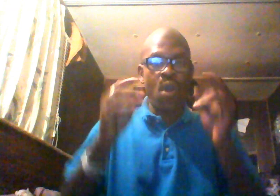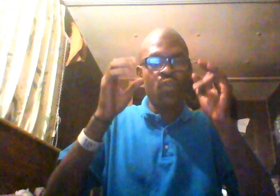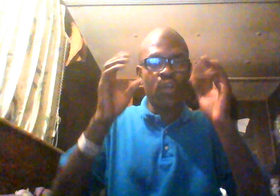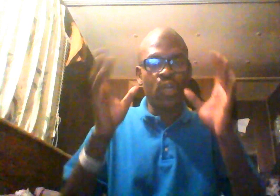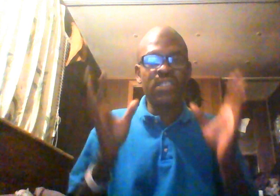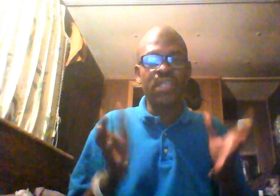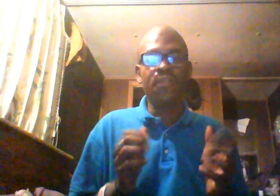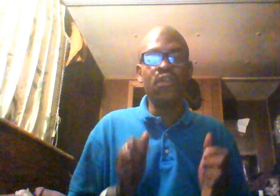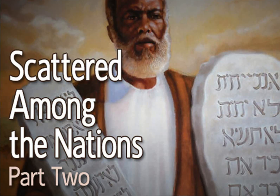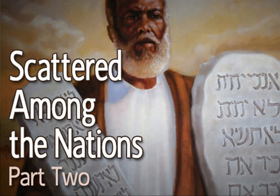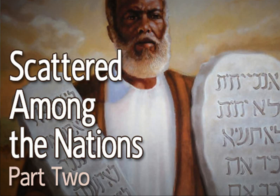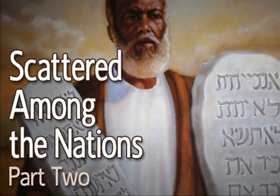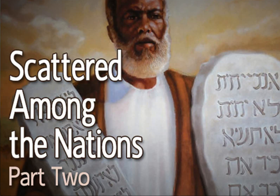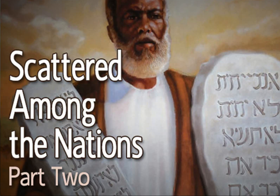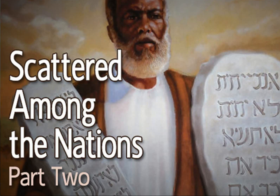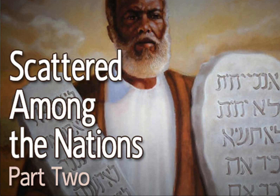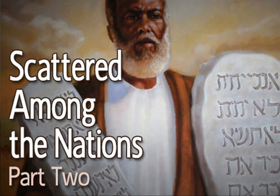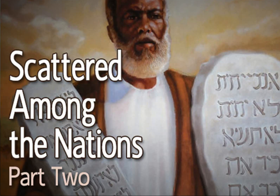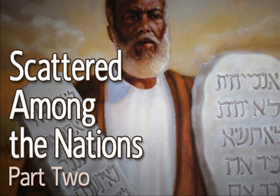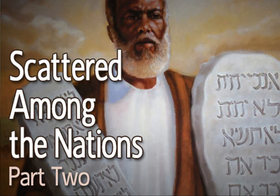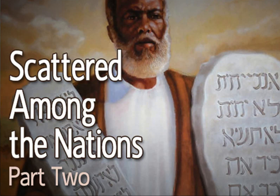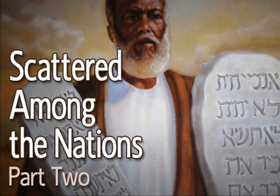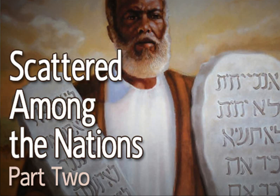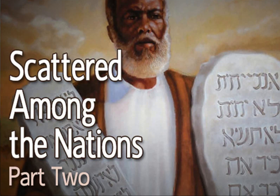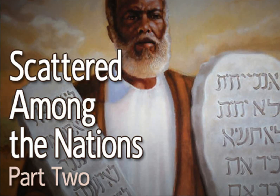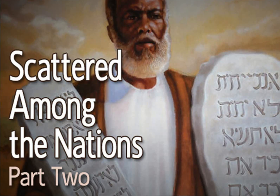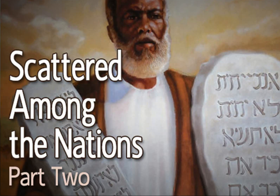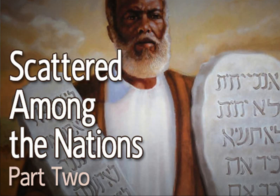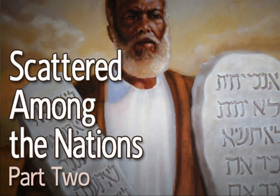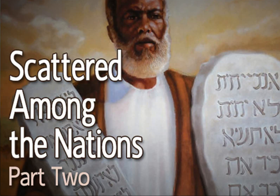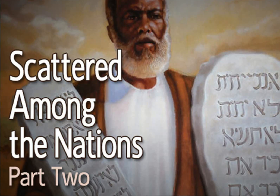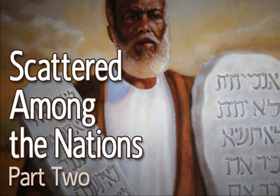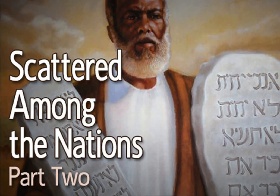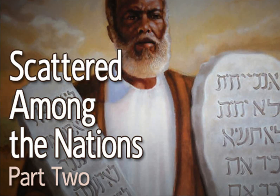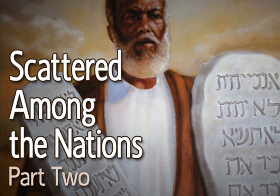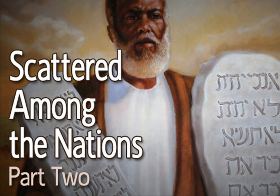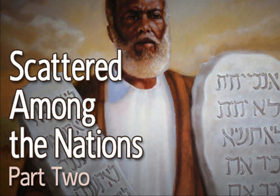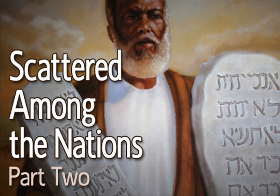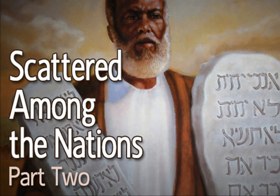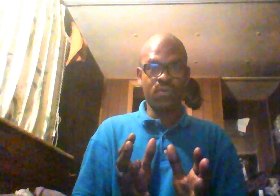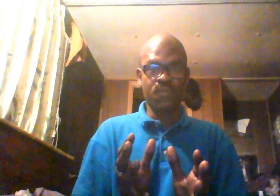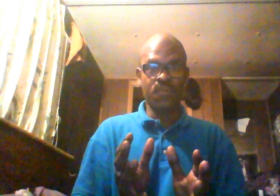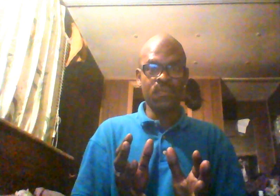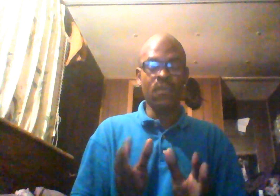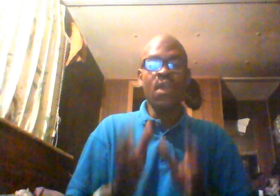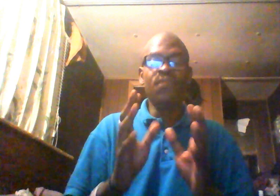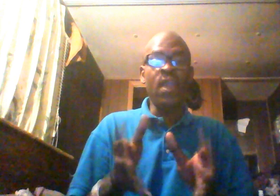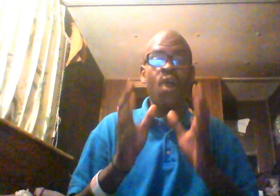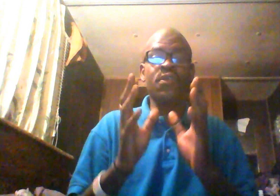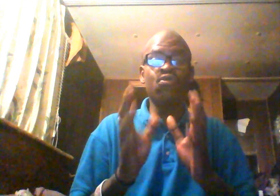the current state of the news is not the fact that all black people are waking up to the fact that they are Hebrews. They are the true